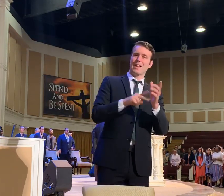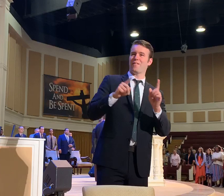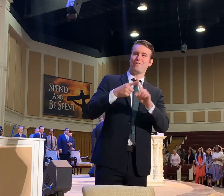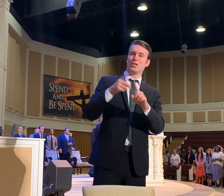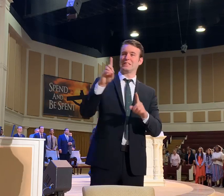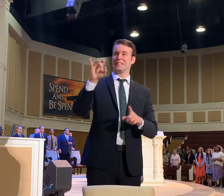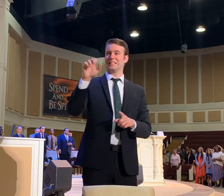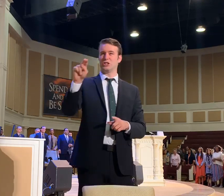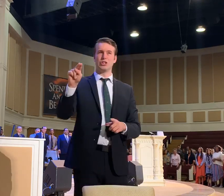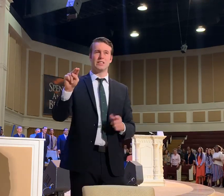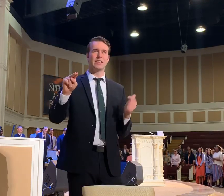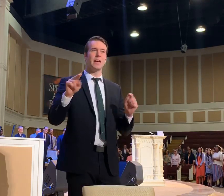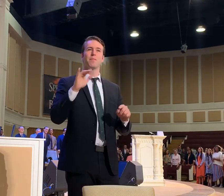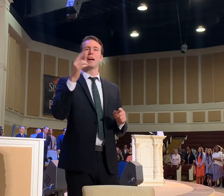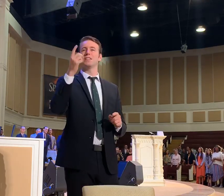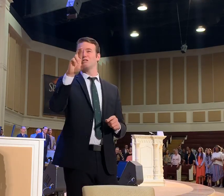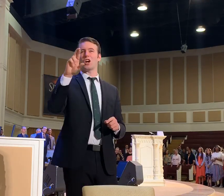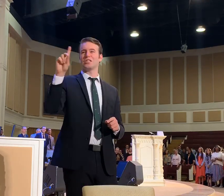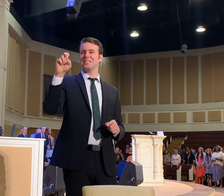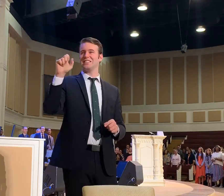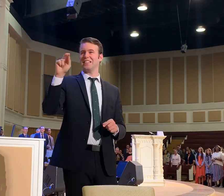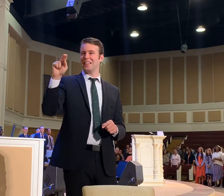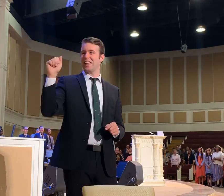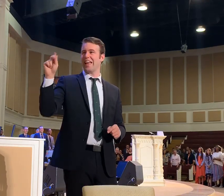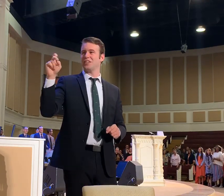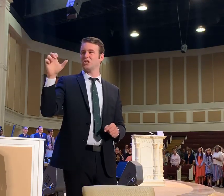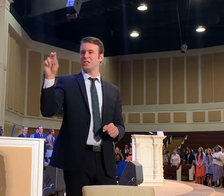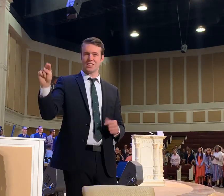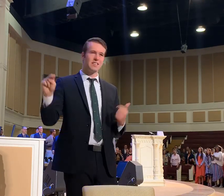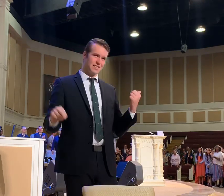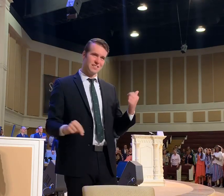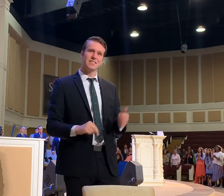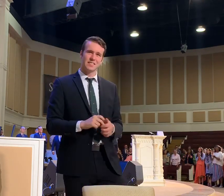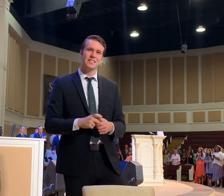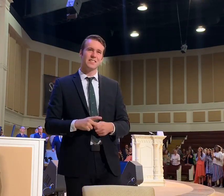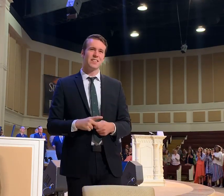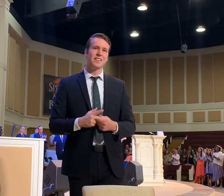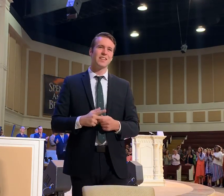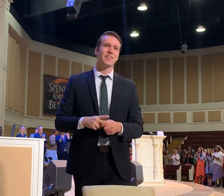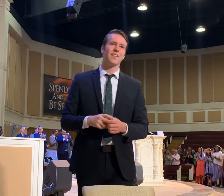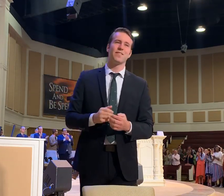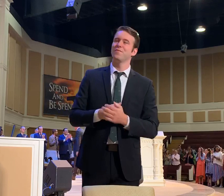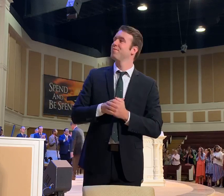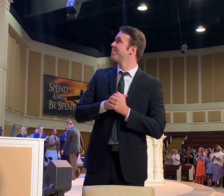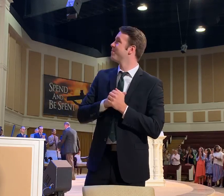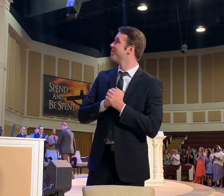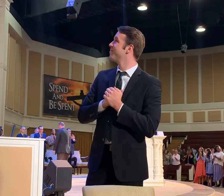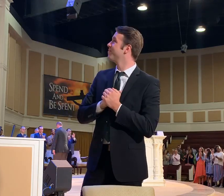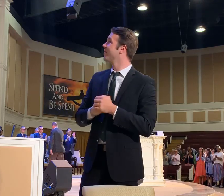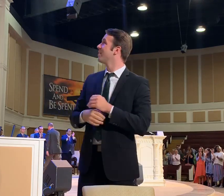edition by Dr. Dean Anderson. Give him a big hand. a big Lord.